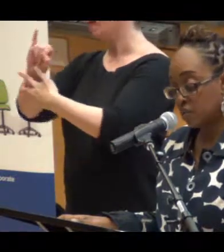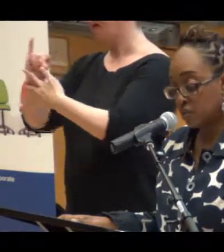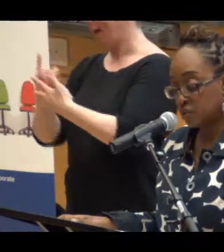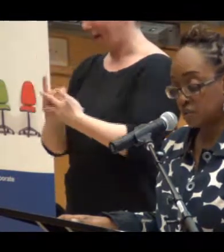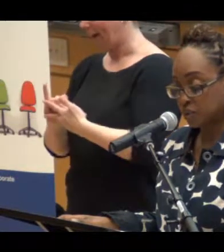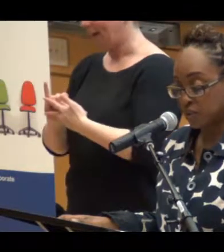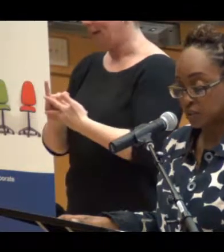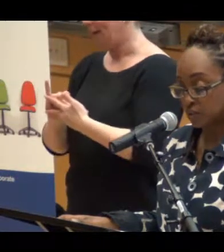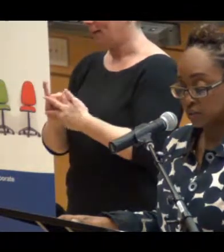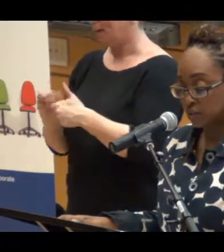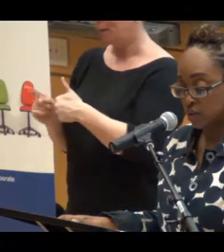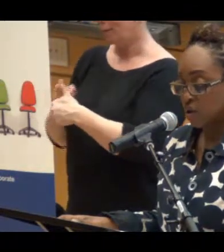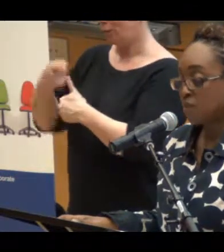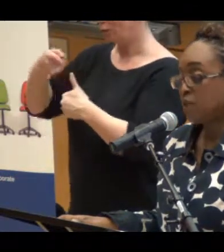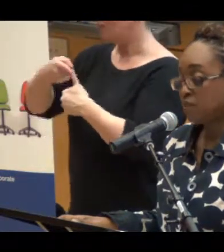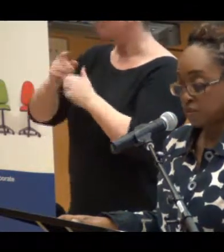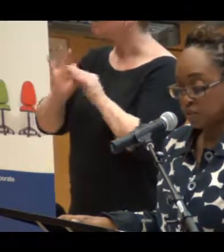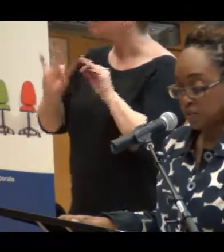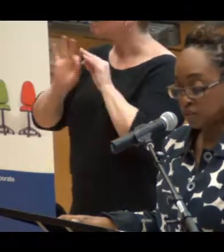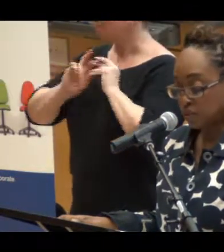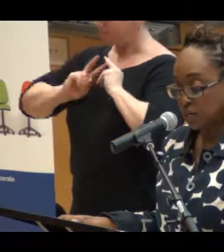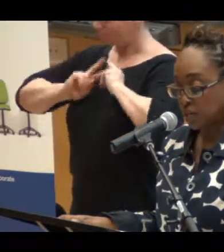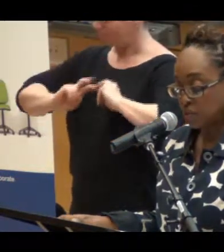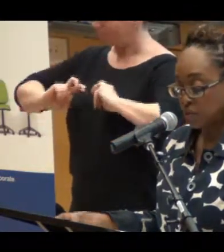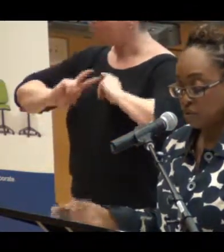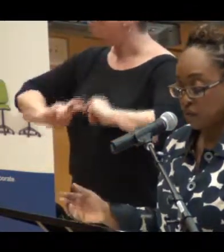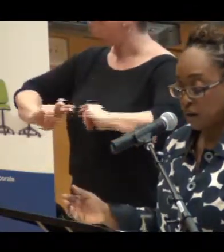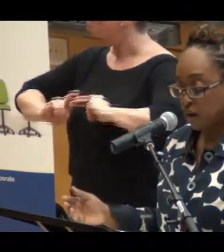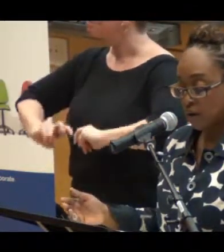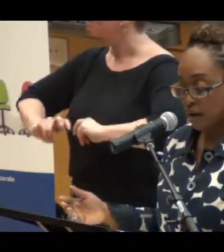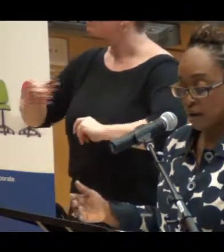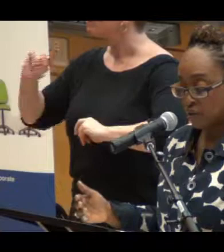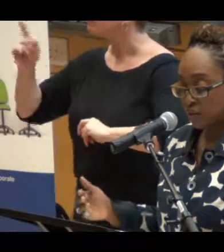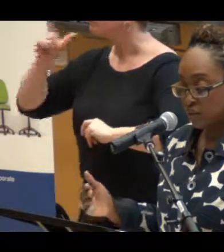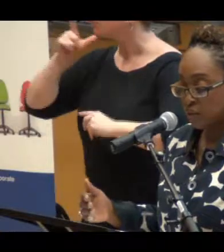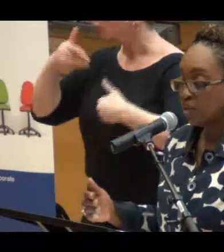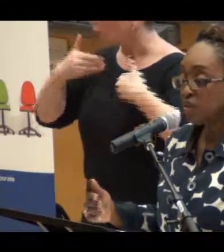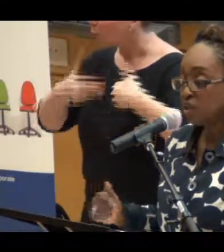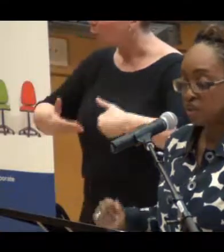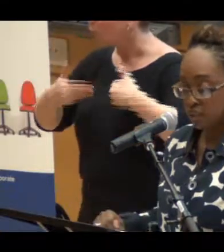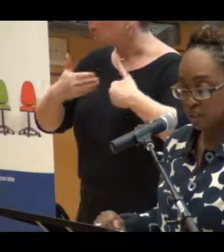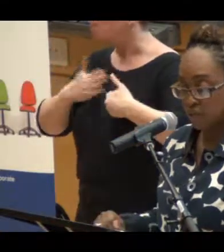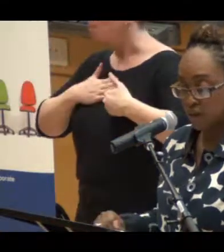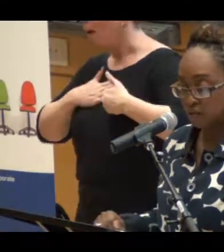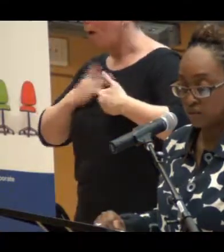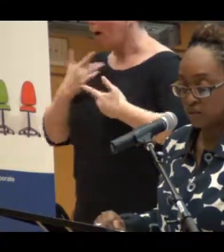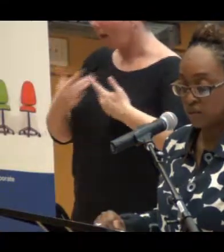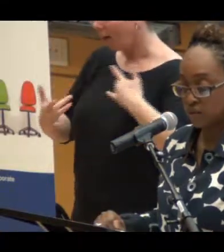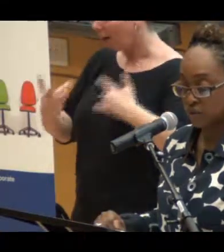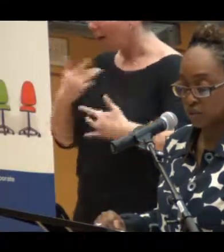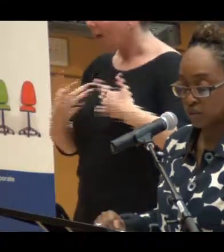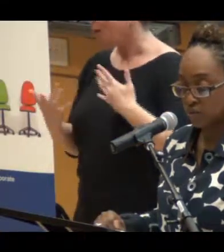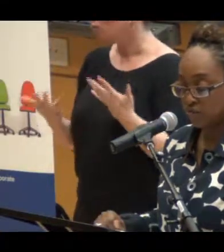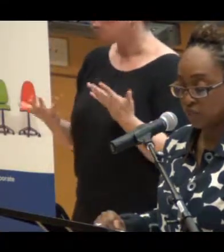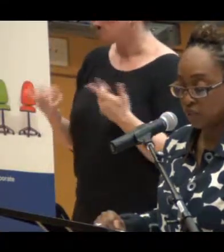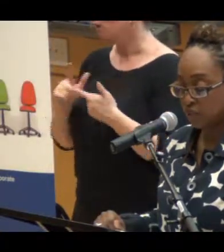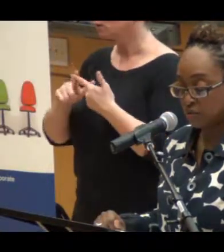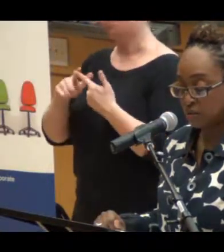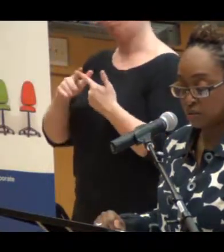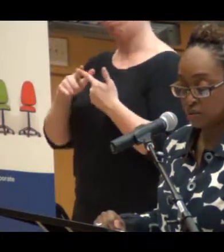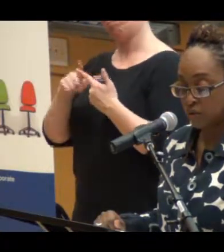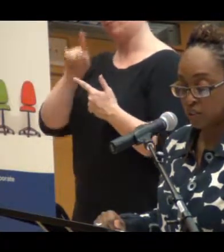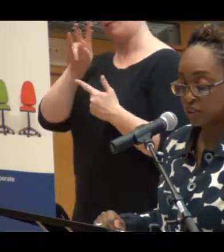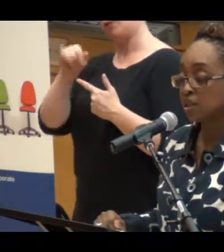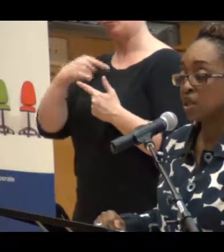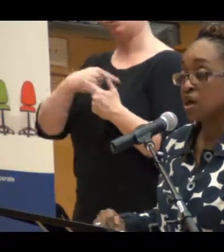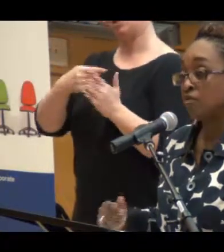we're beginning with introspection. We need people to understand who they are and how they really, really think about diversity before they